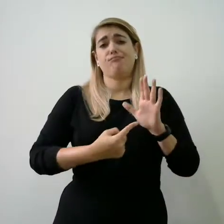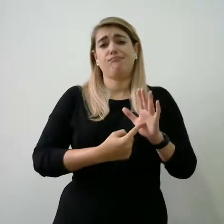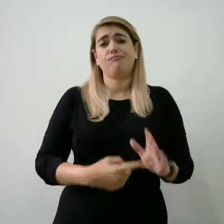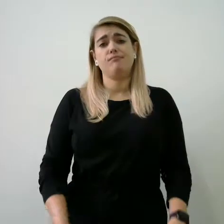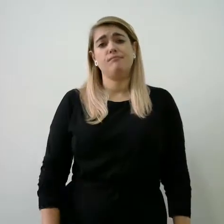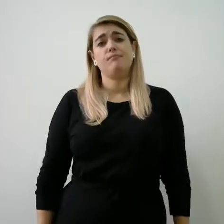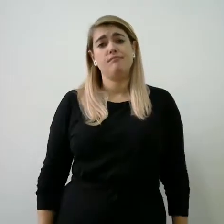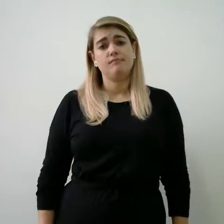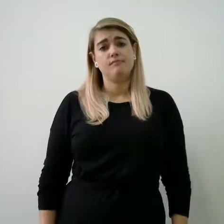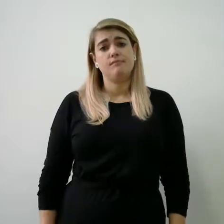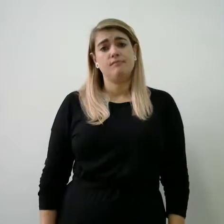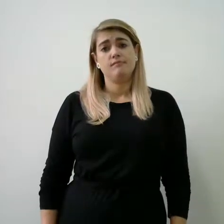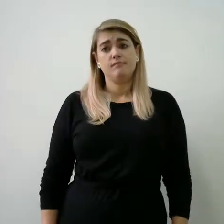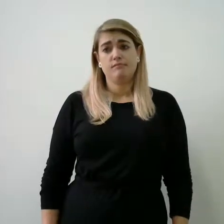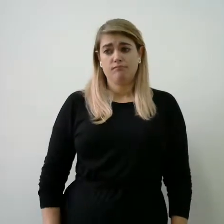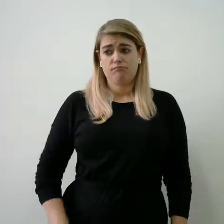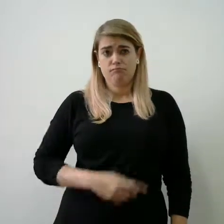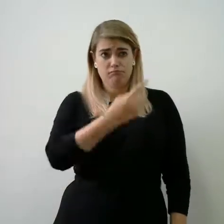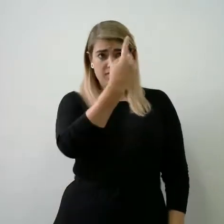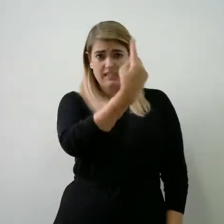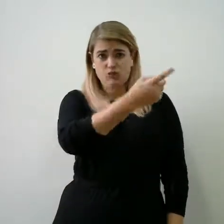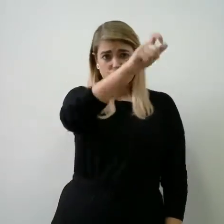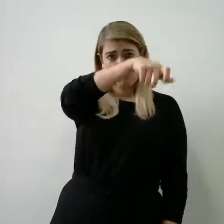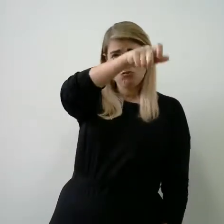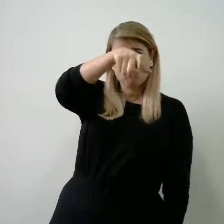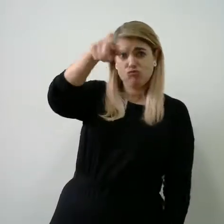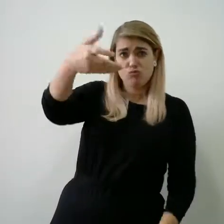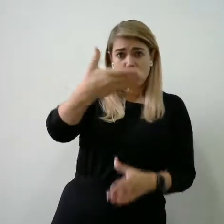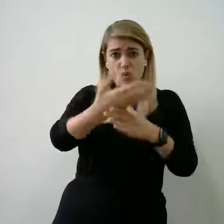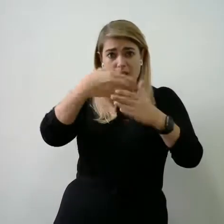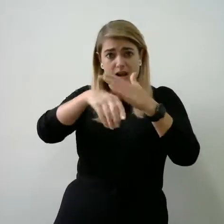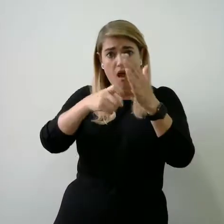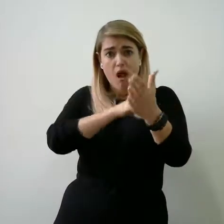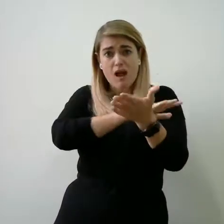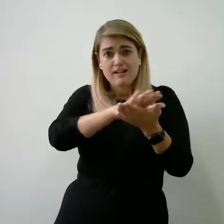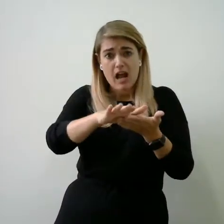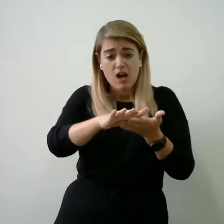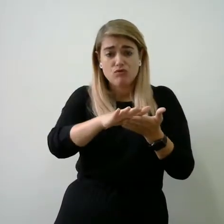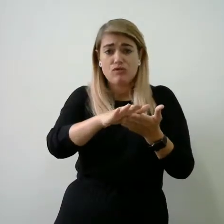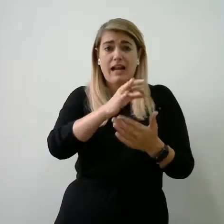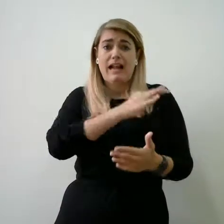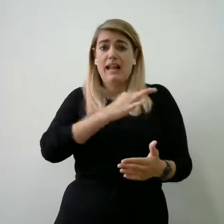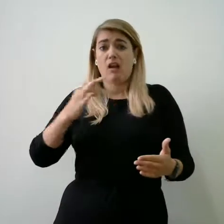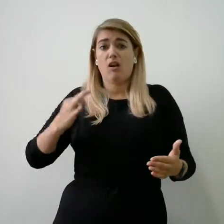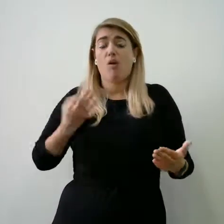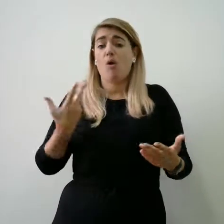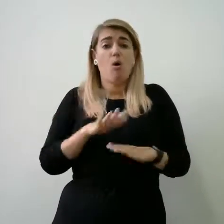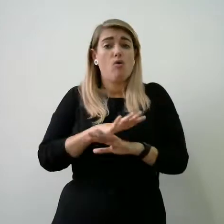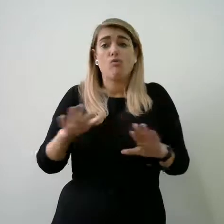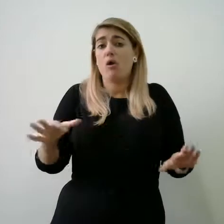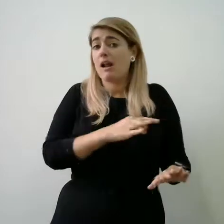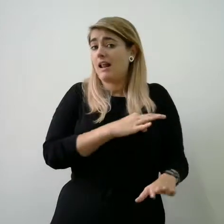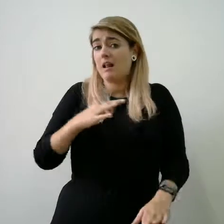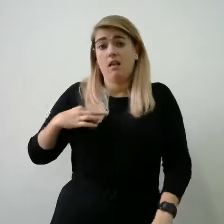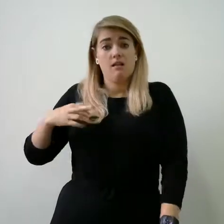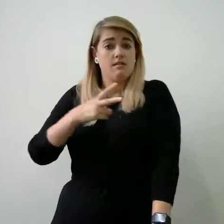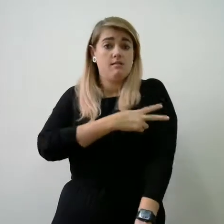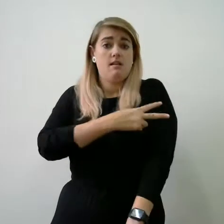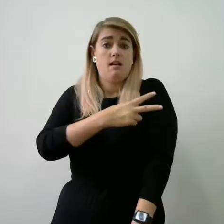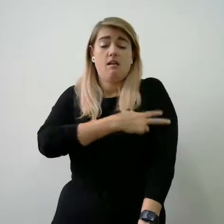Everyone who works for Ardash, both clinical and non-clinical staff, have a duty of care to